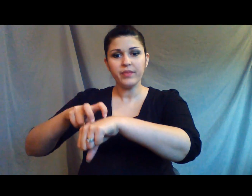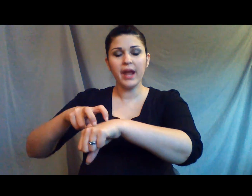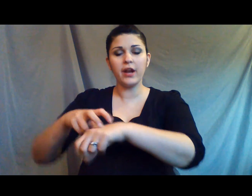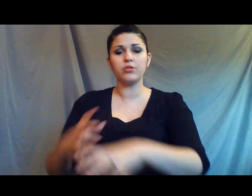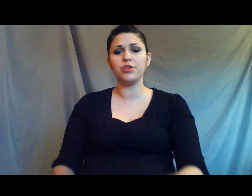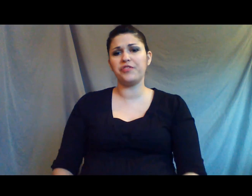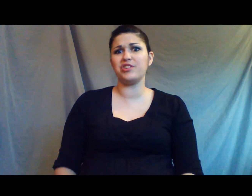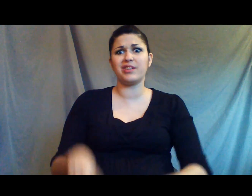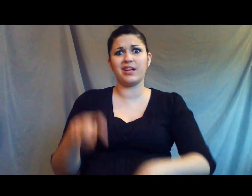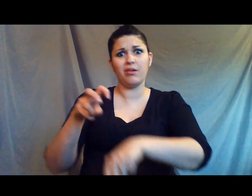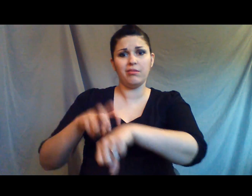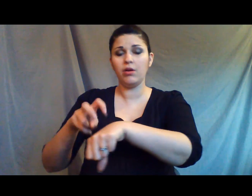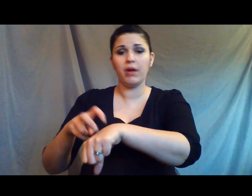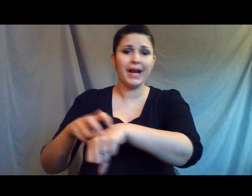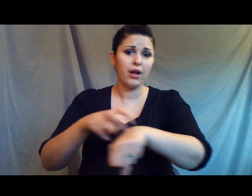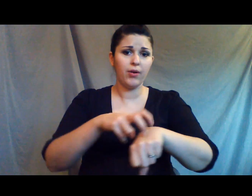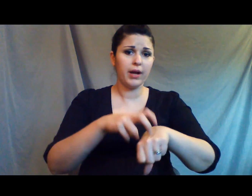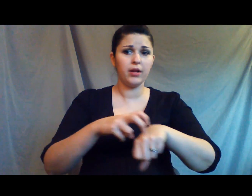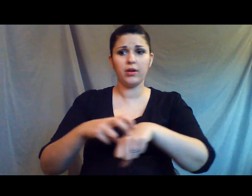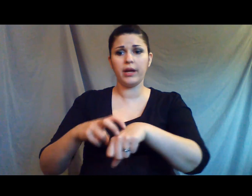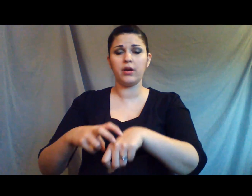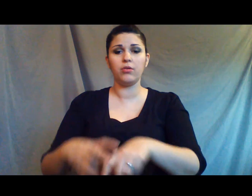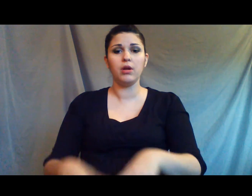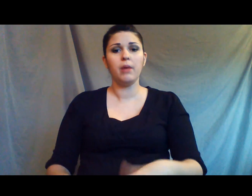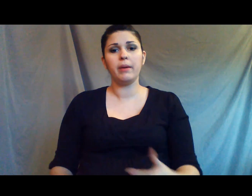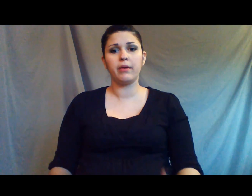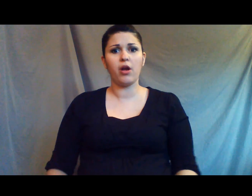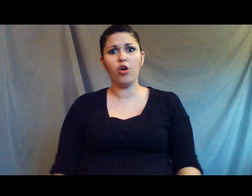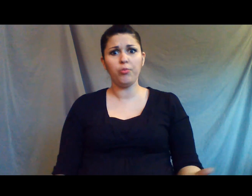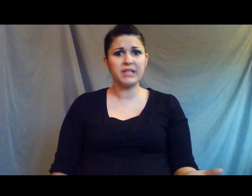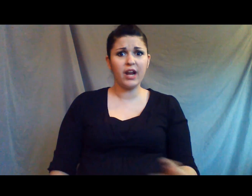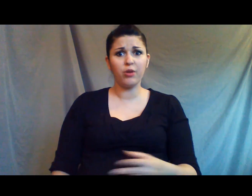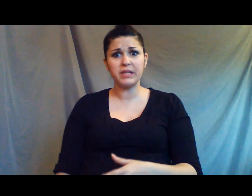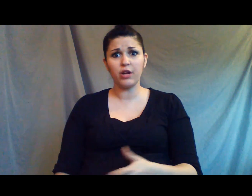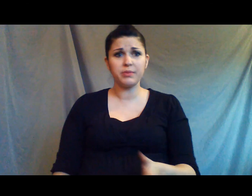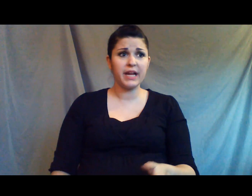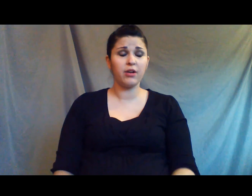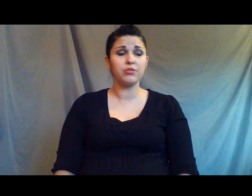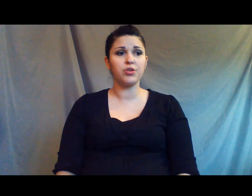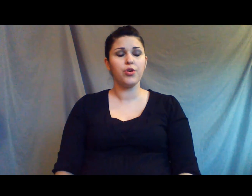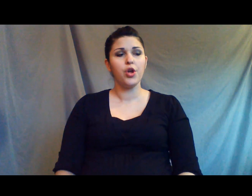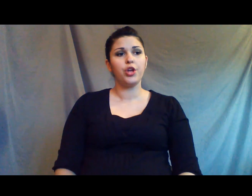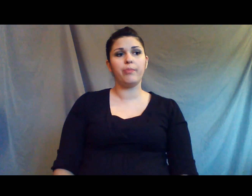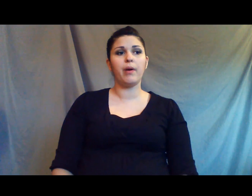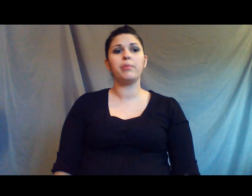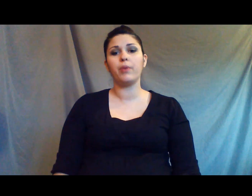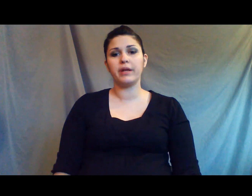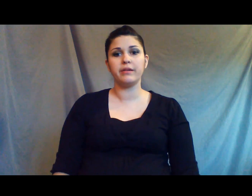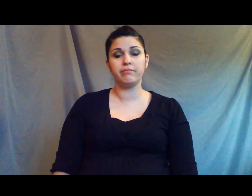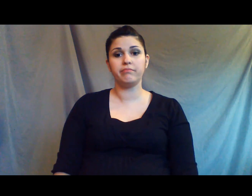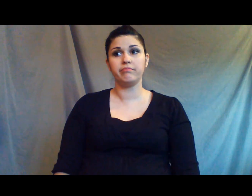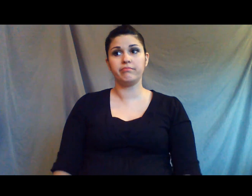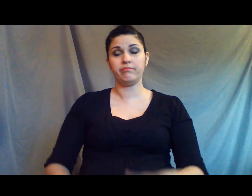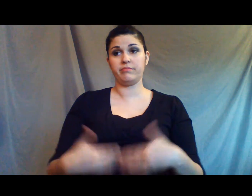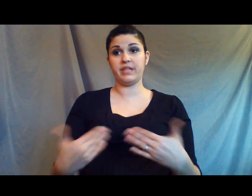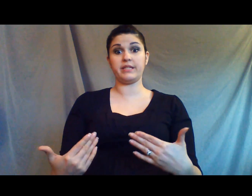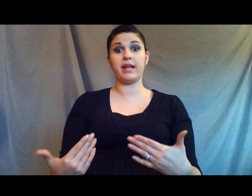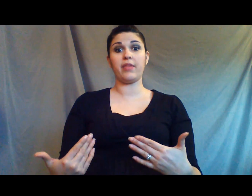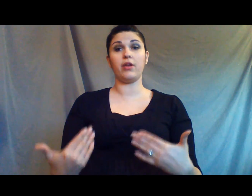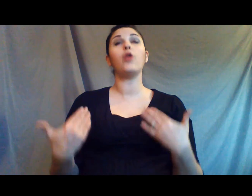Idaho. if you're just going to go, oh, Idaho, Idaho, Idaho. You're going to go, potato, potato, potato. So, you probably want to designate that, oh,